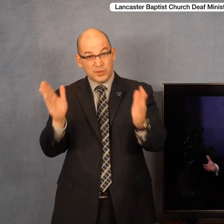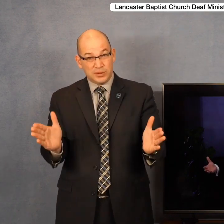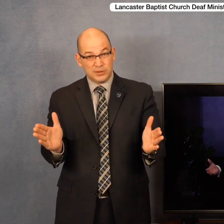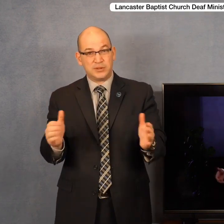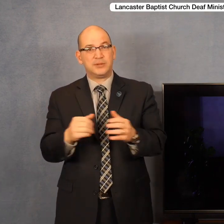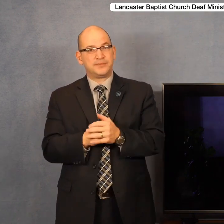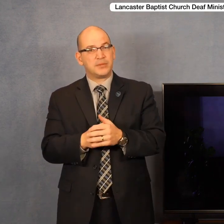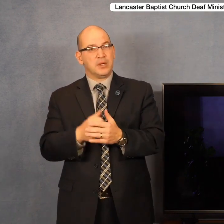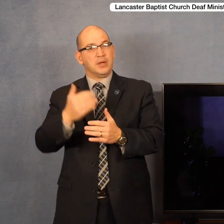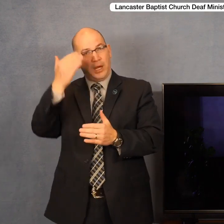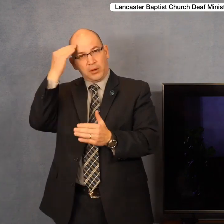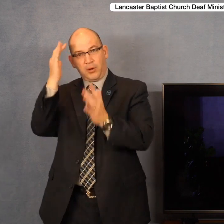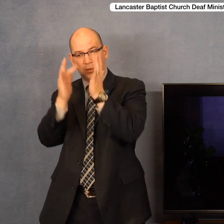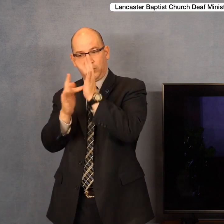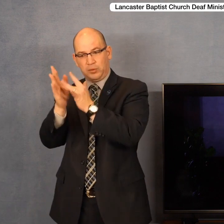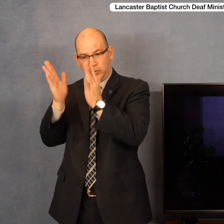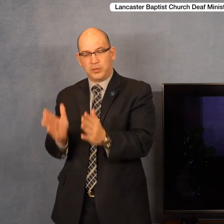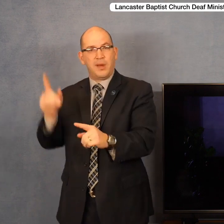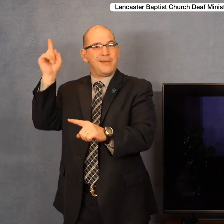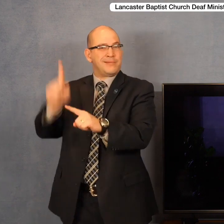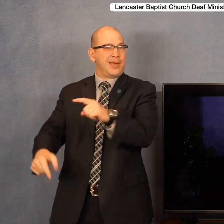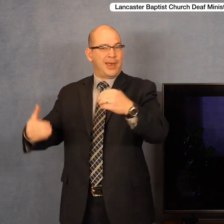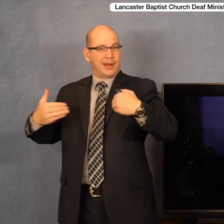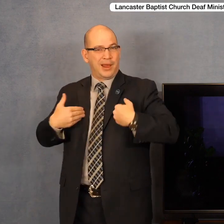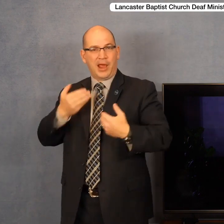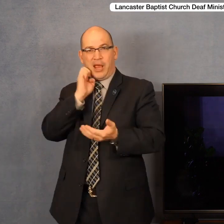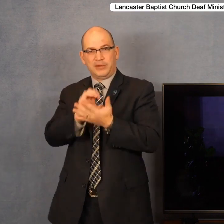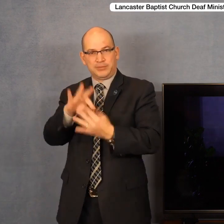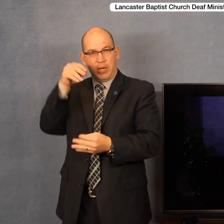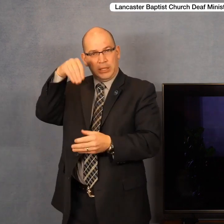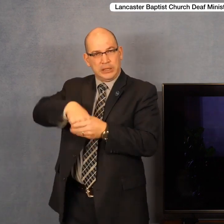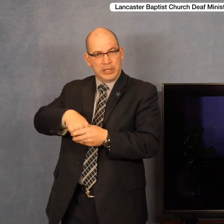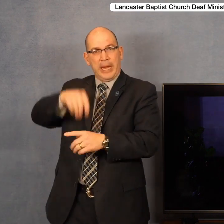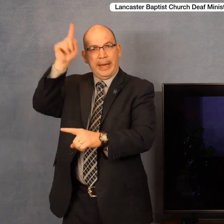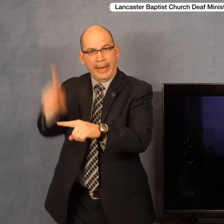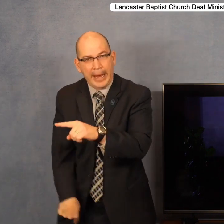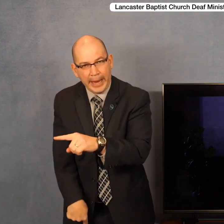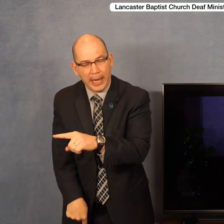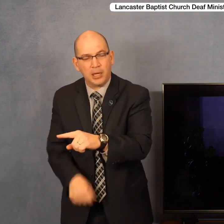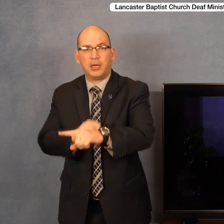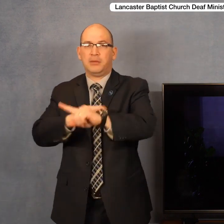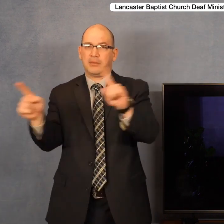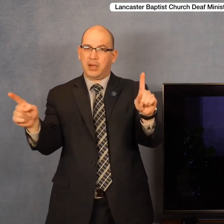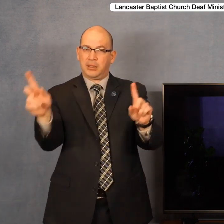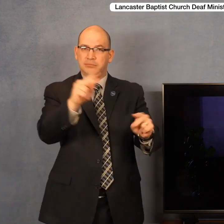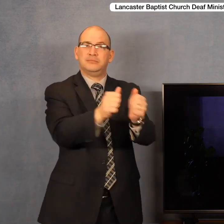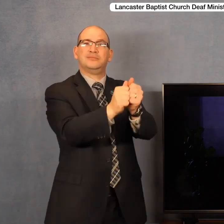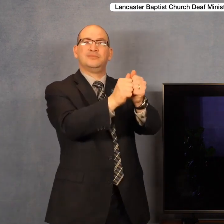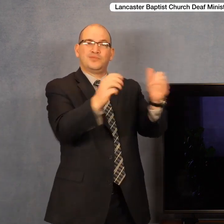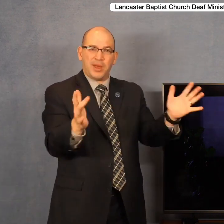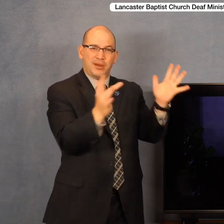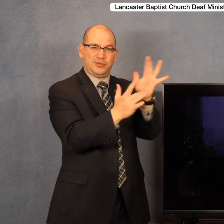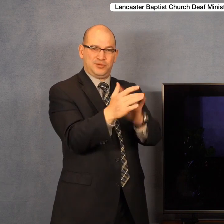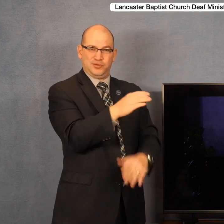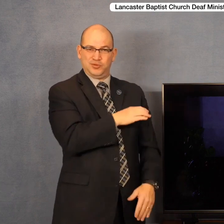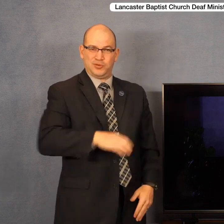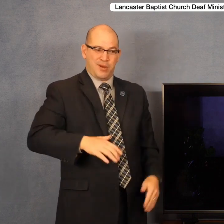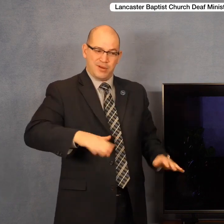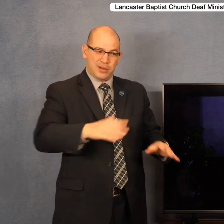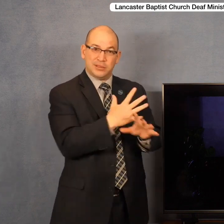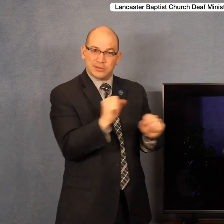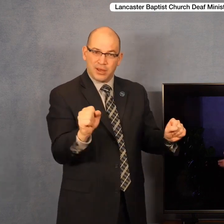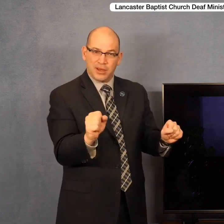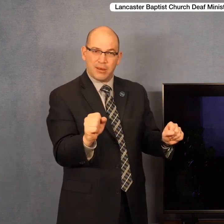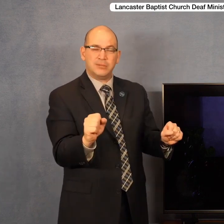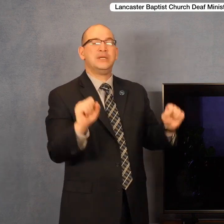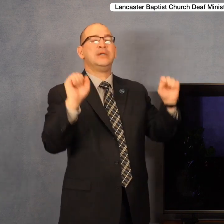be possessed by demonic influence. And so it is a spiritual diagnosis that we see here. And I believe that there is a